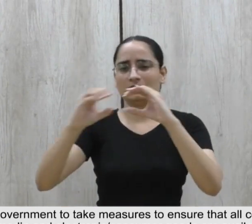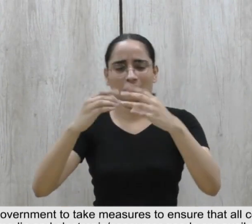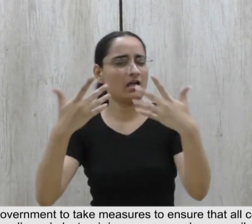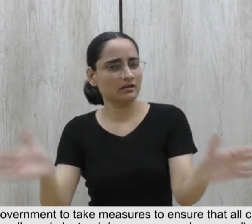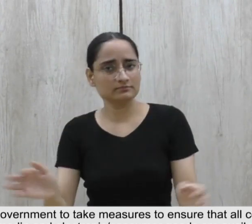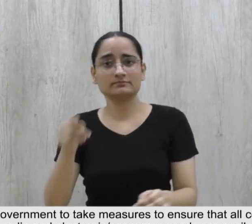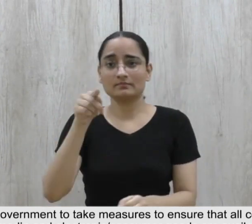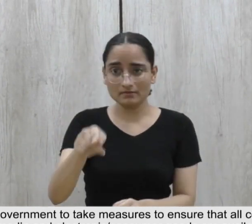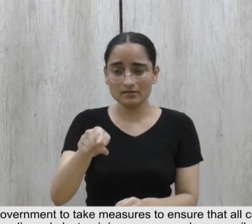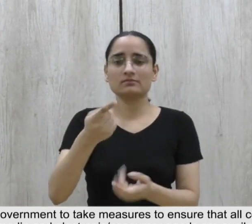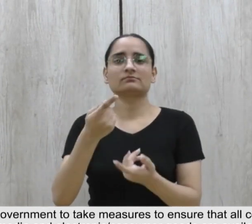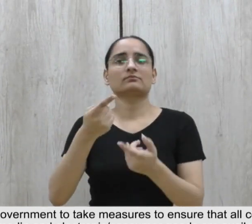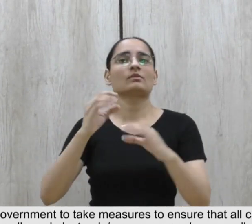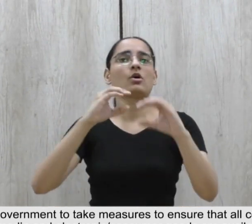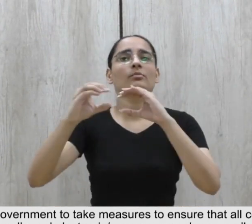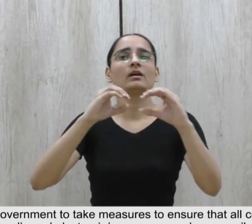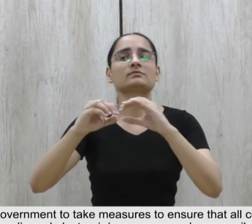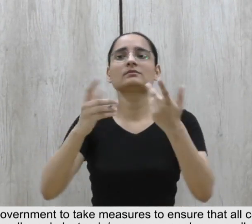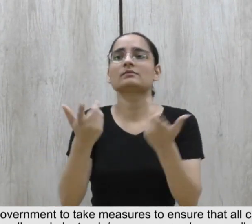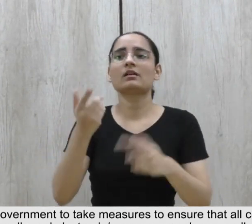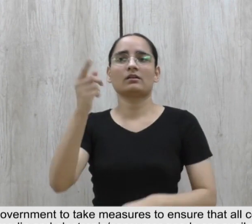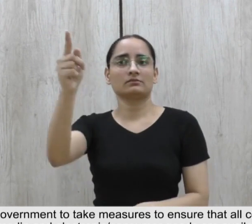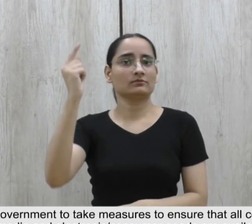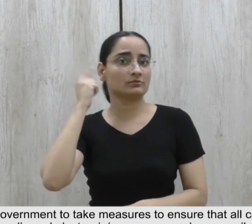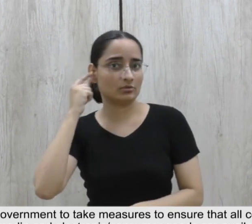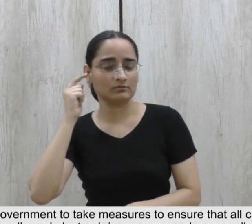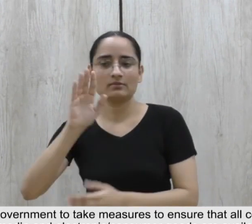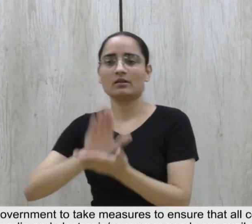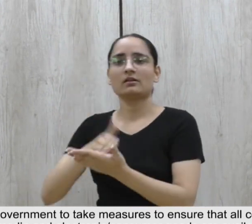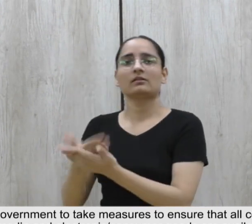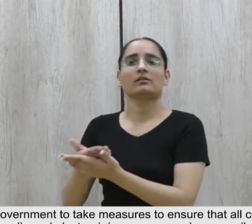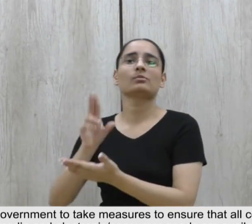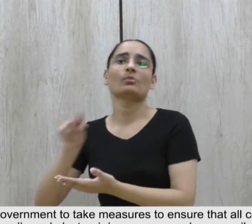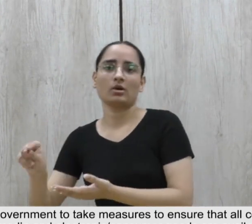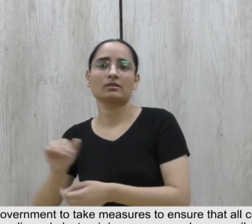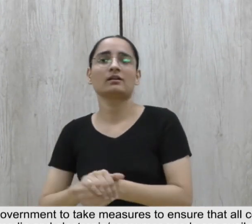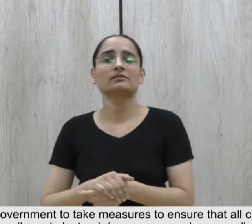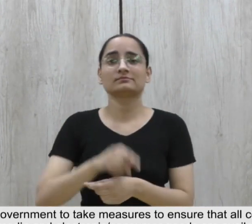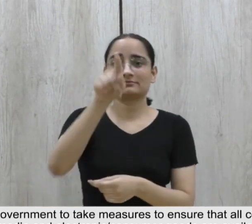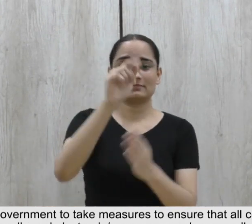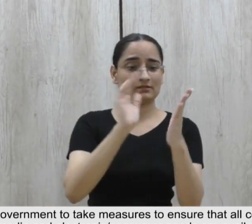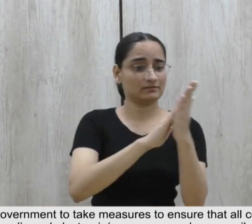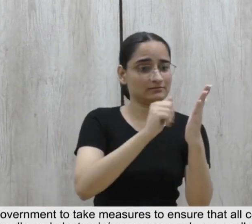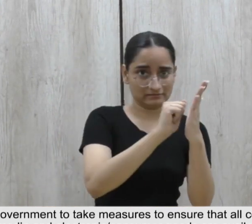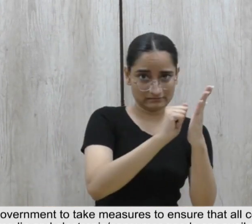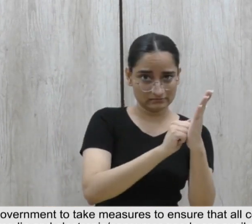that all content available in audio, print, and